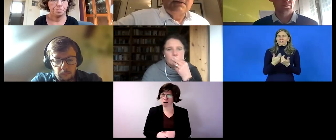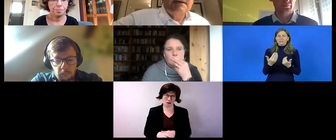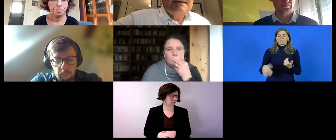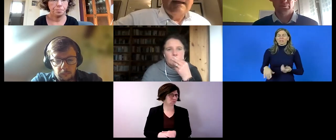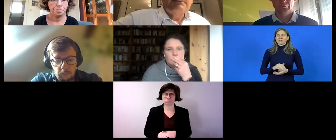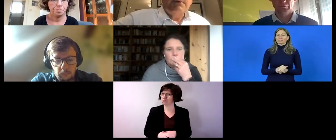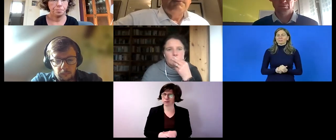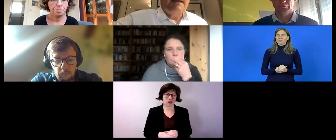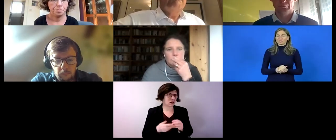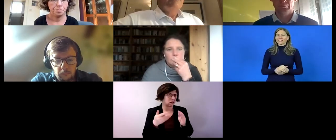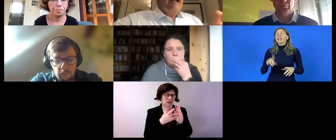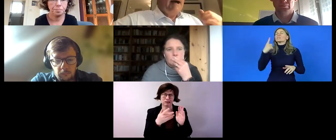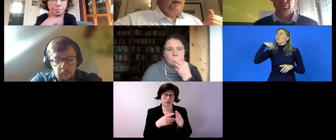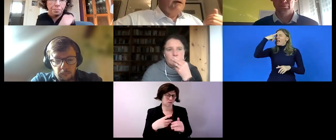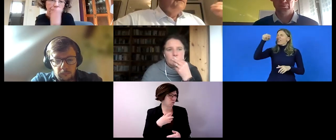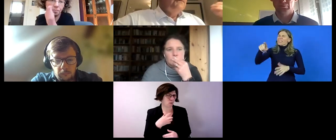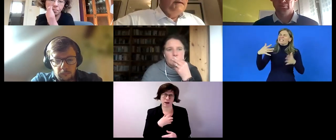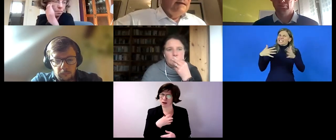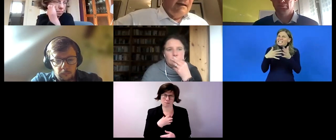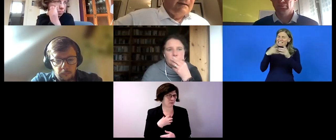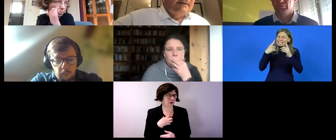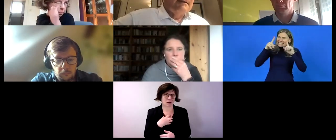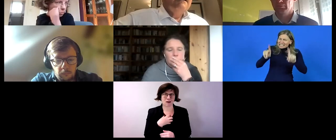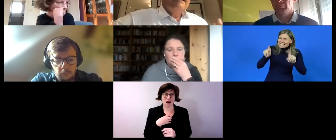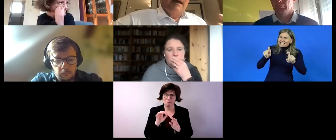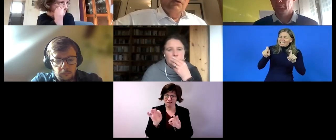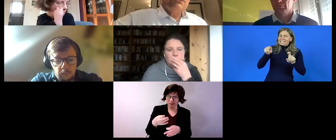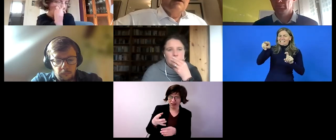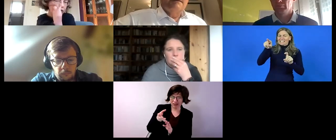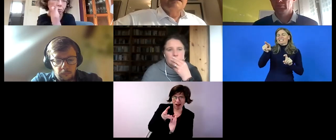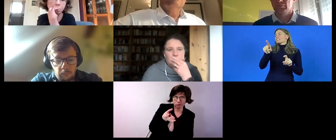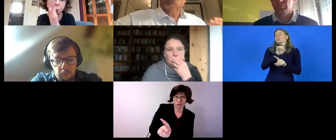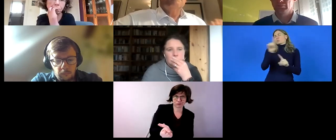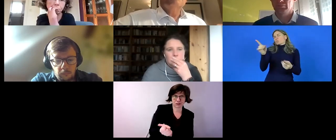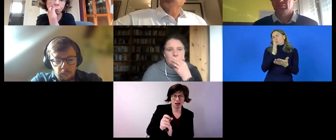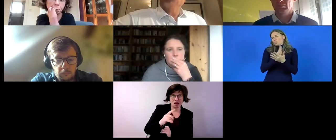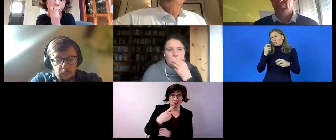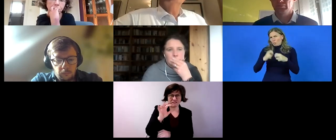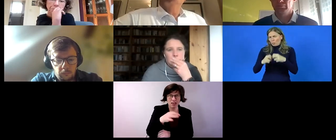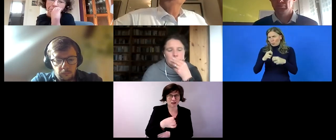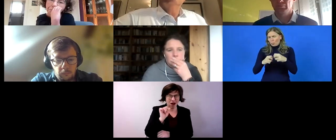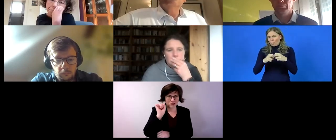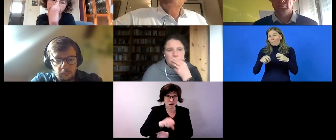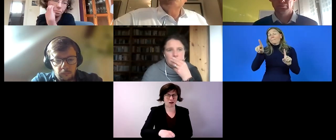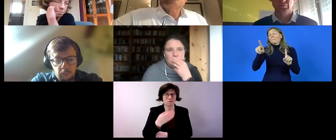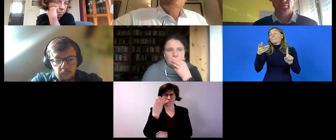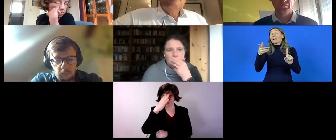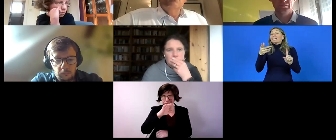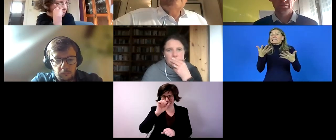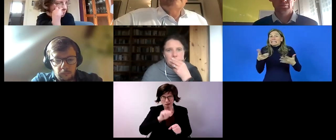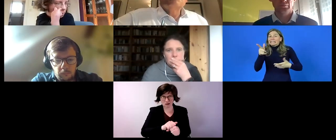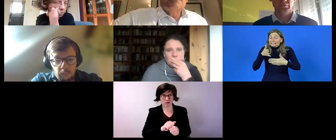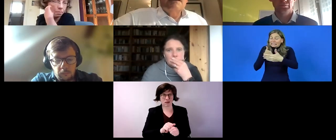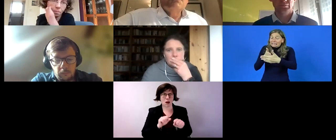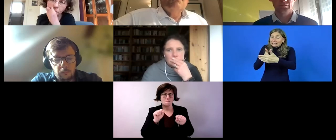think testing is not the real issue they are a problem of course but to